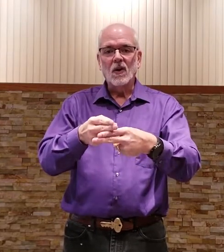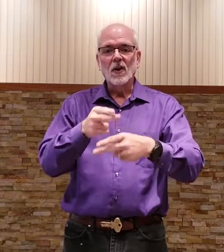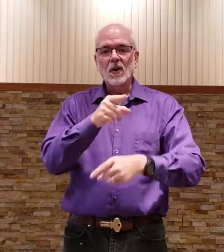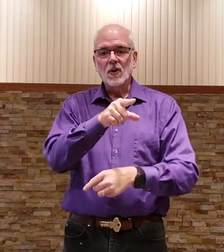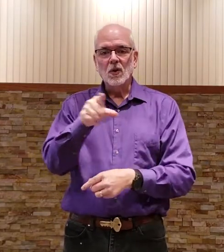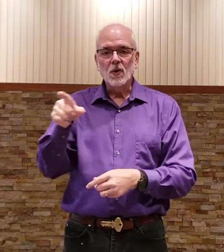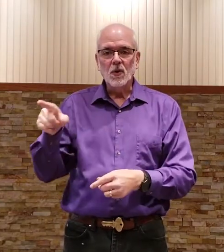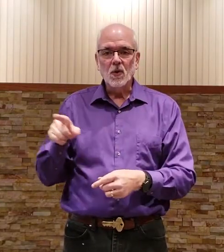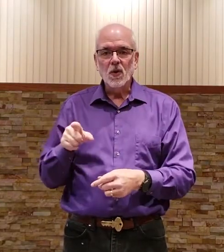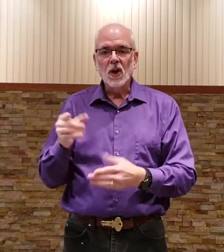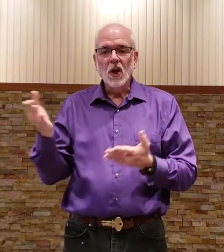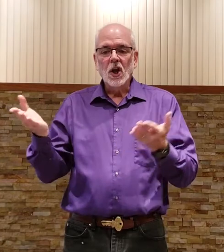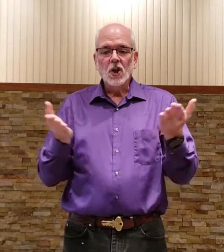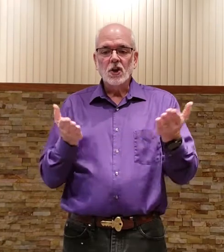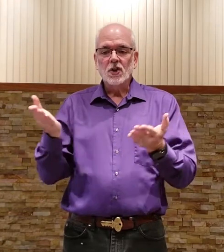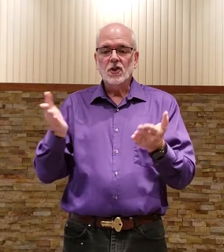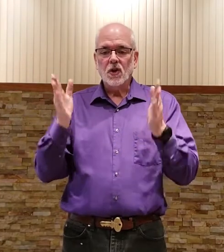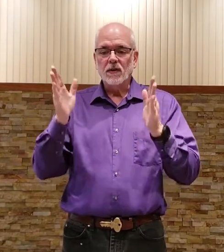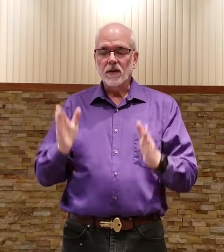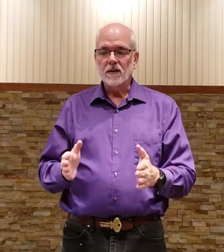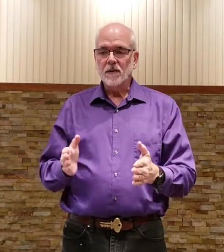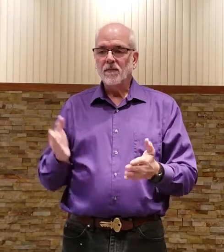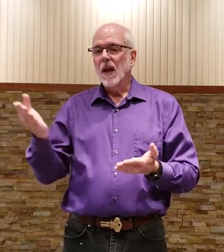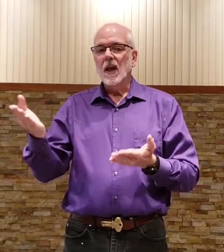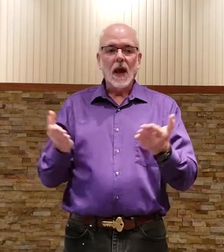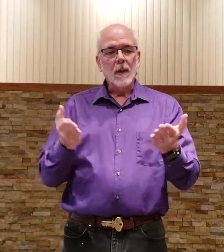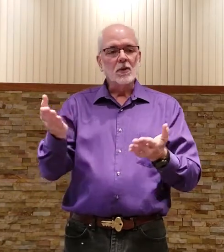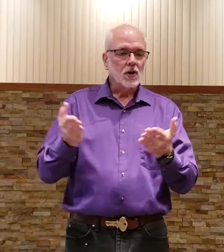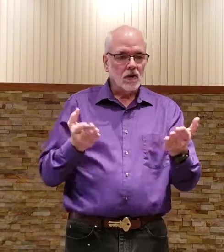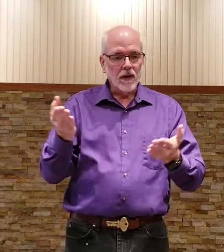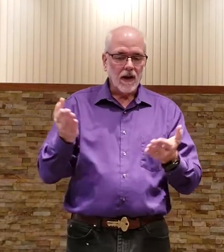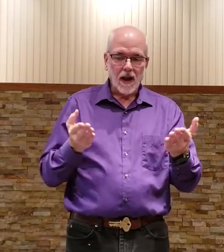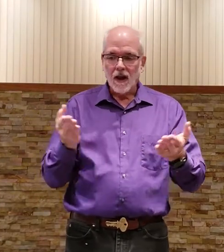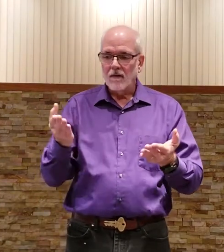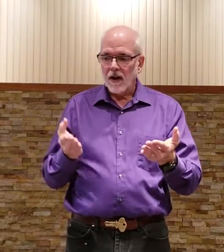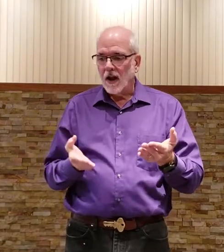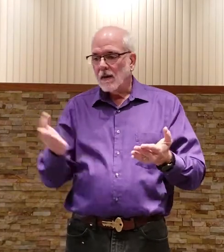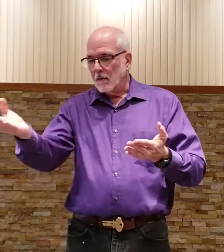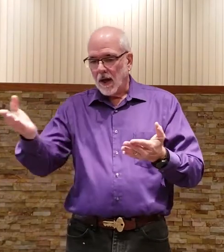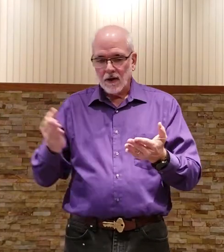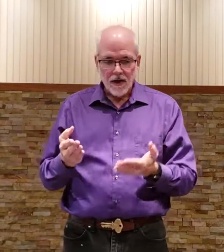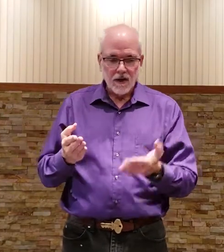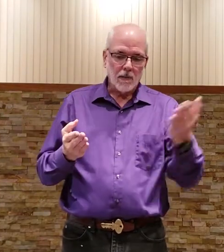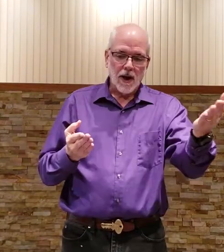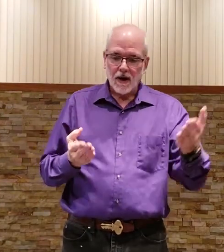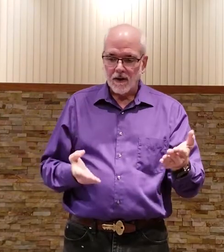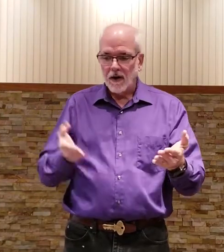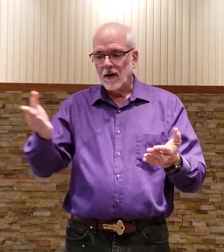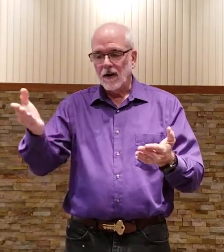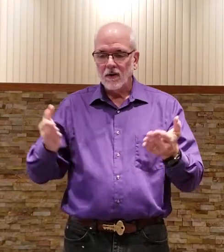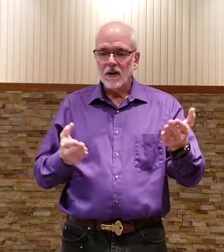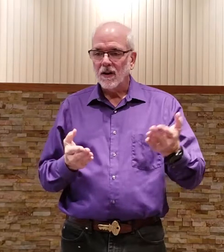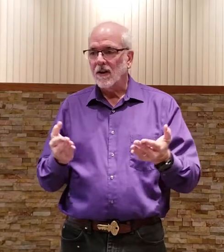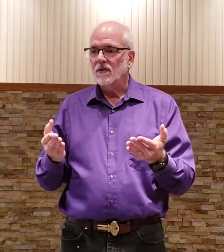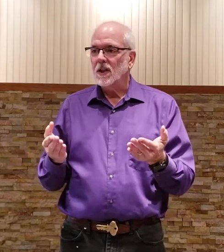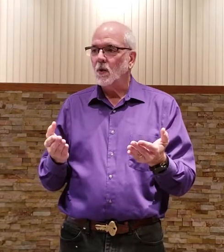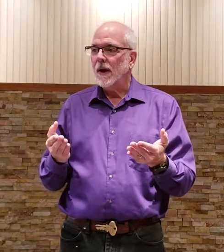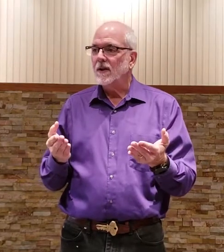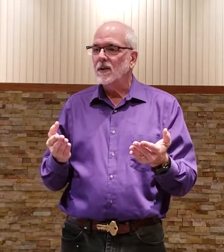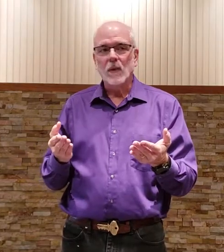you servants i'm serving i've got platter here platter there you know you've seen the waiters and